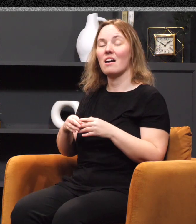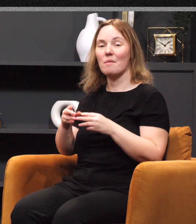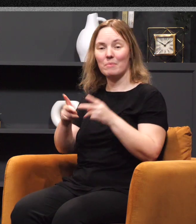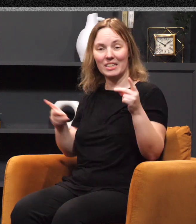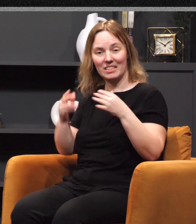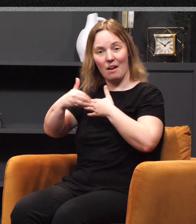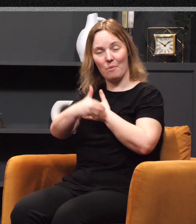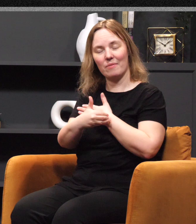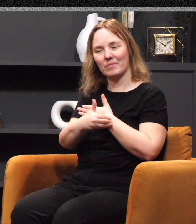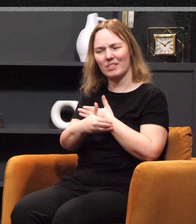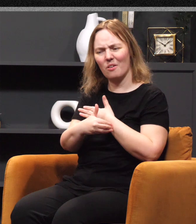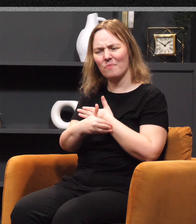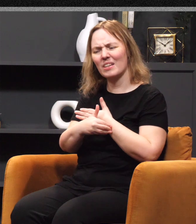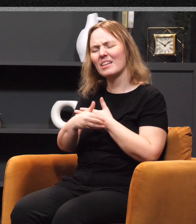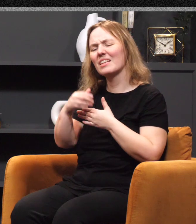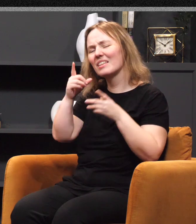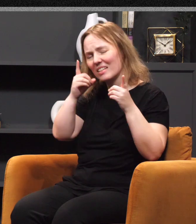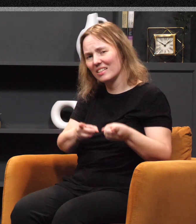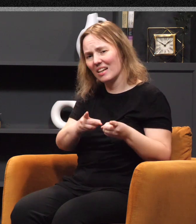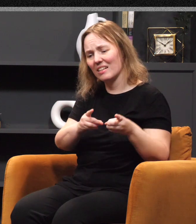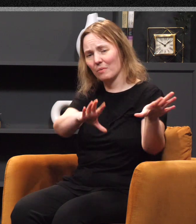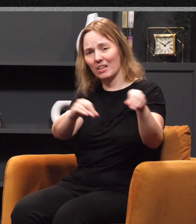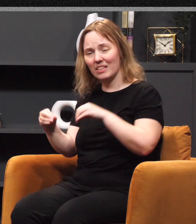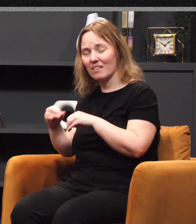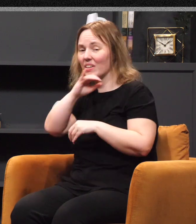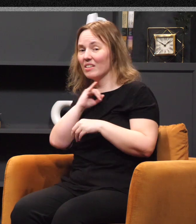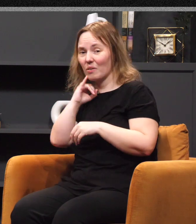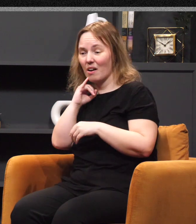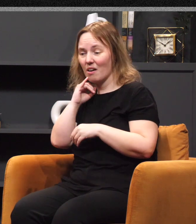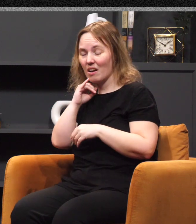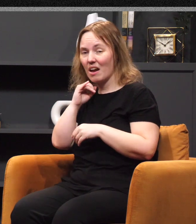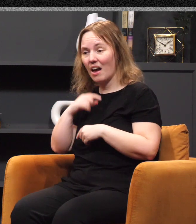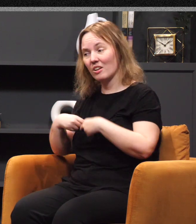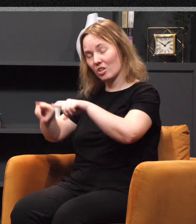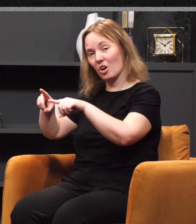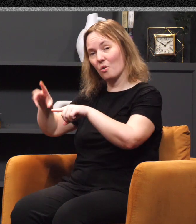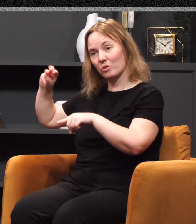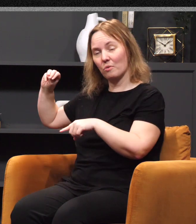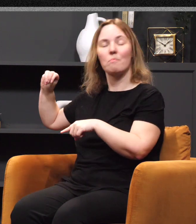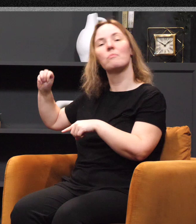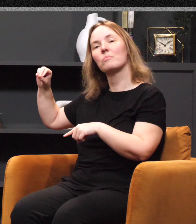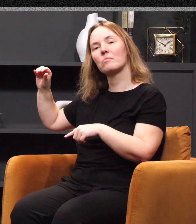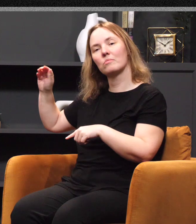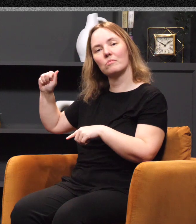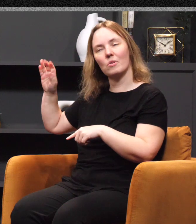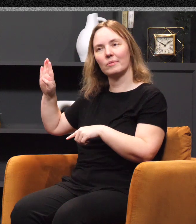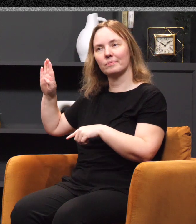difficult times, times of testing, they decide they're going to leave Israel for Moab, but in doing so, they know they are